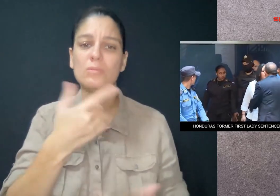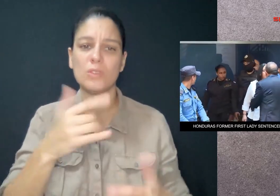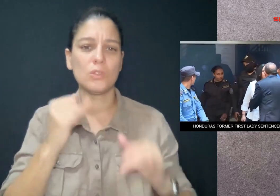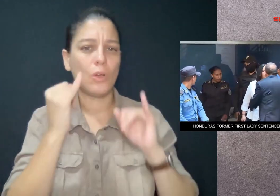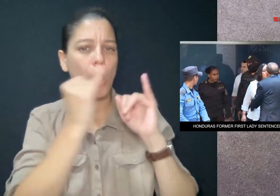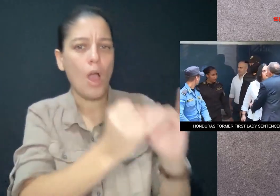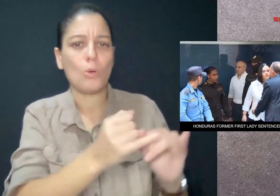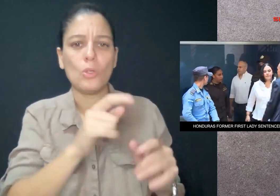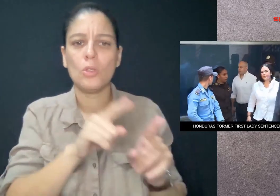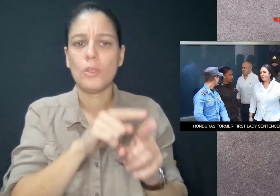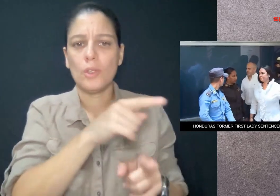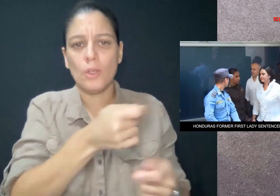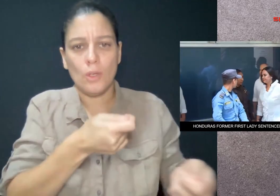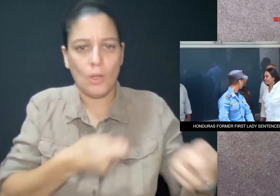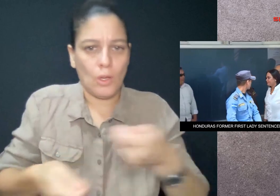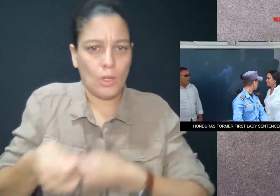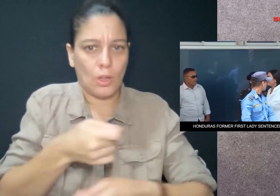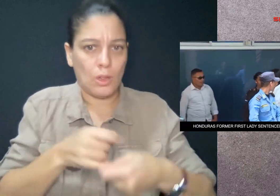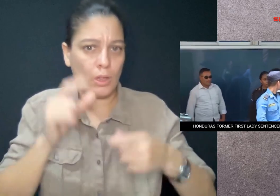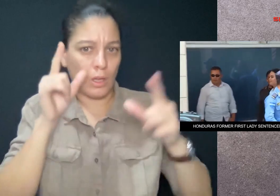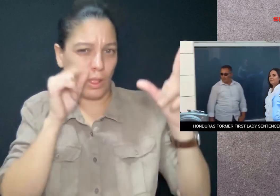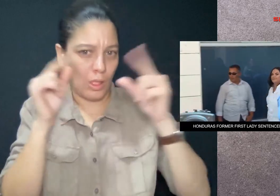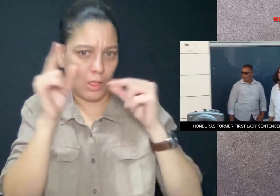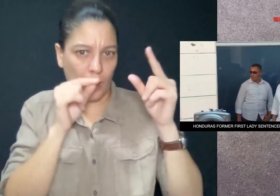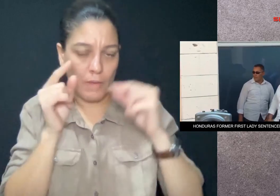She was charged with fraud and corruption.